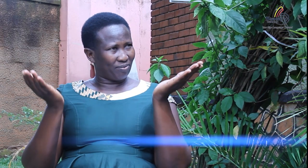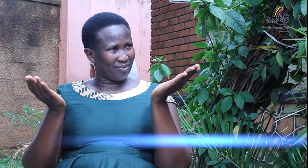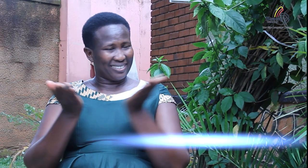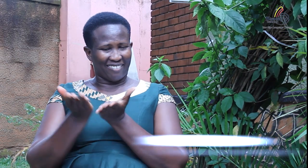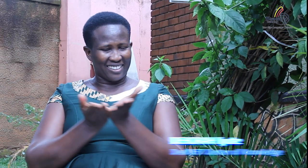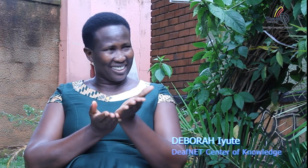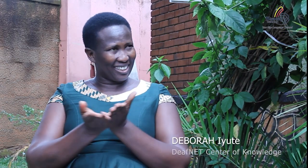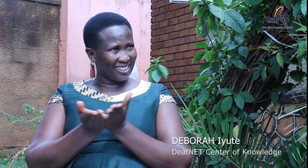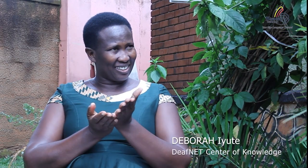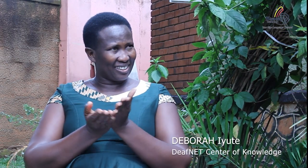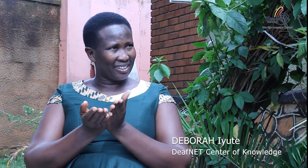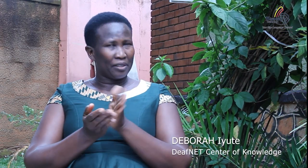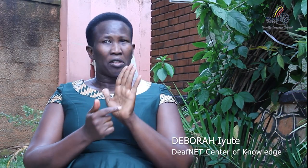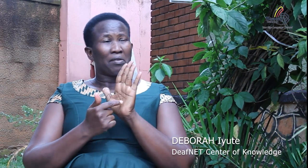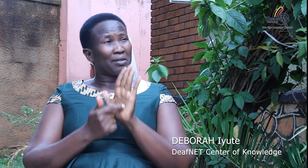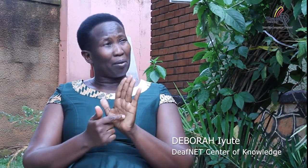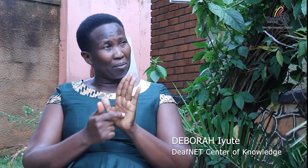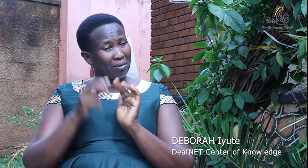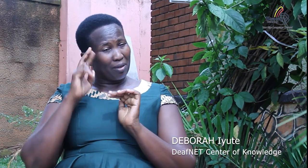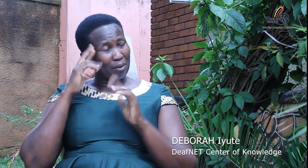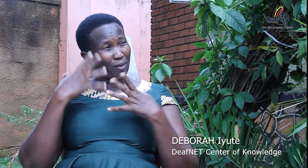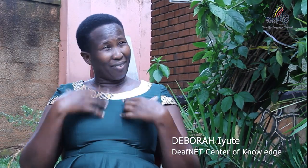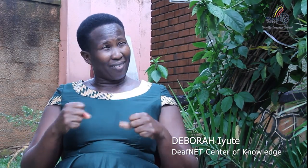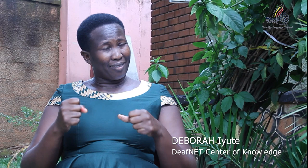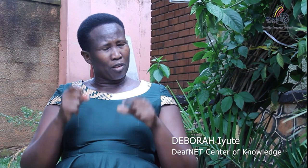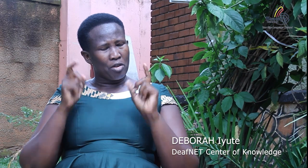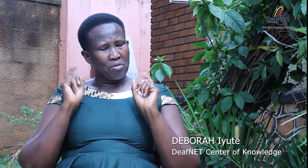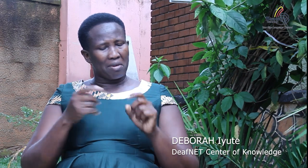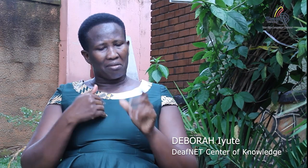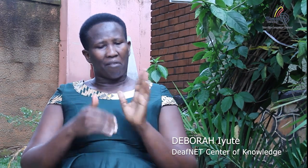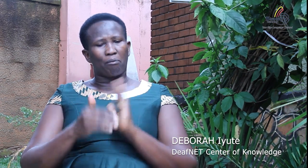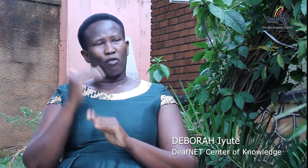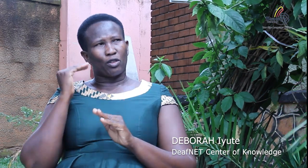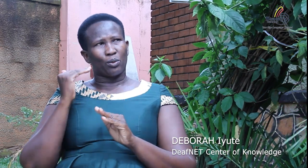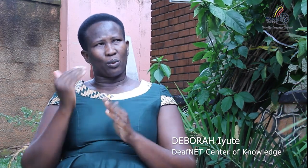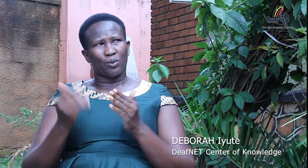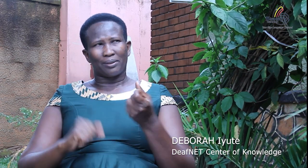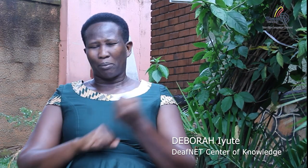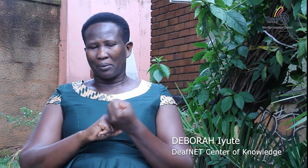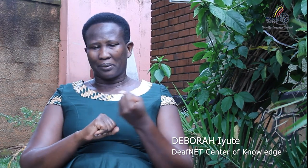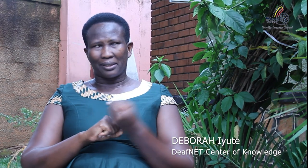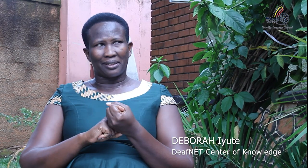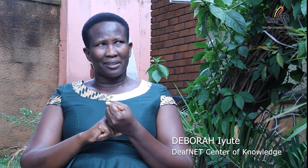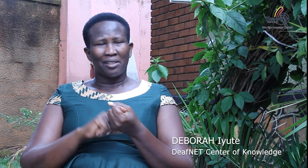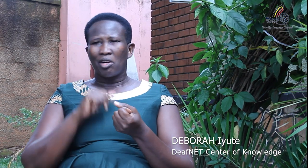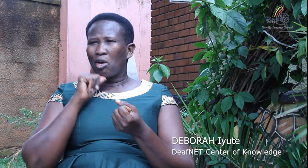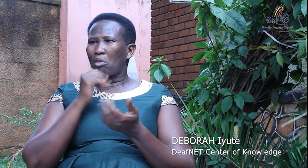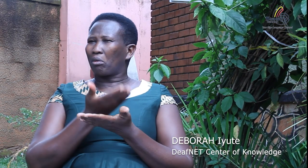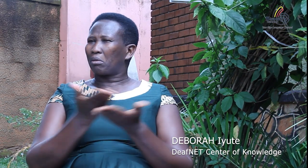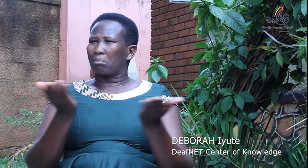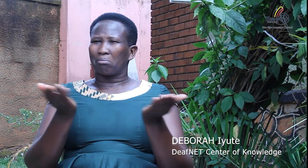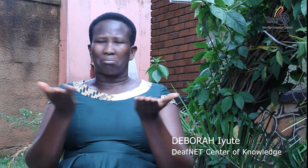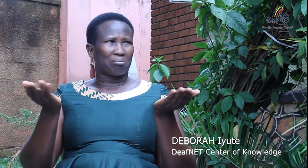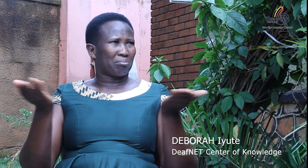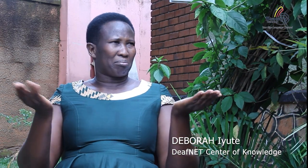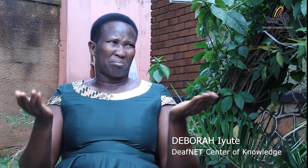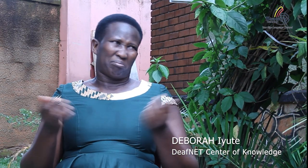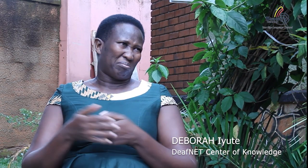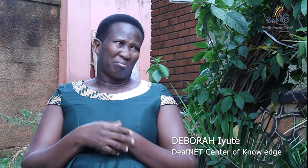the society to get services like for the for the example mental health we there are